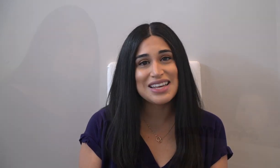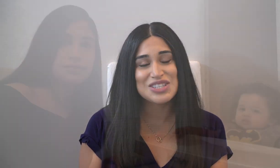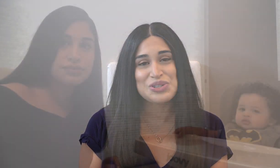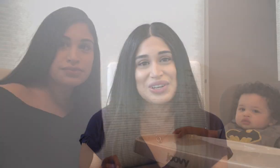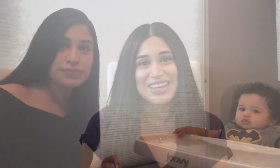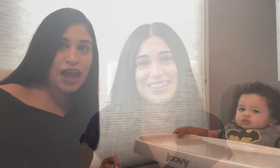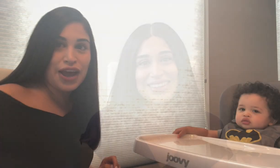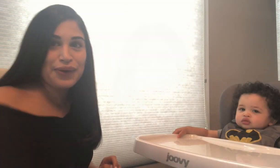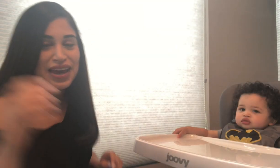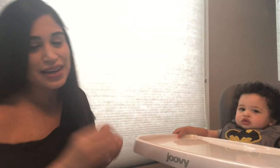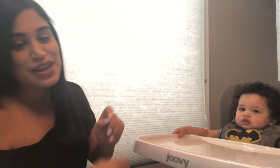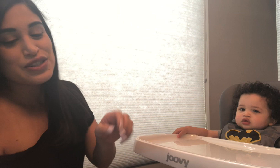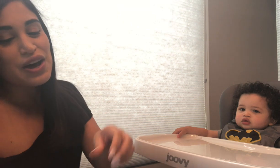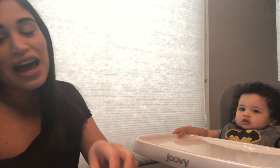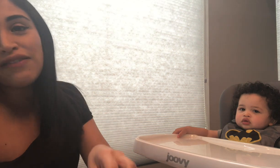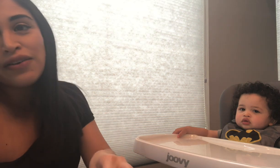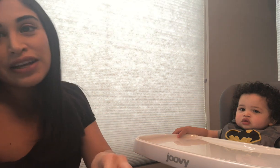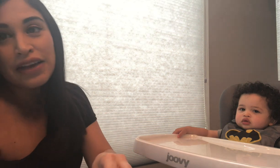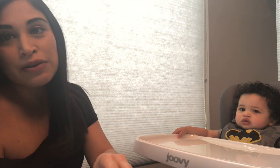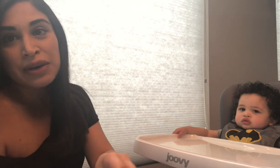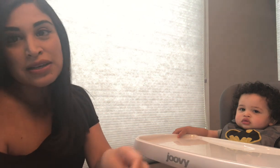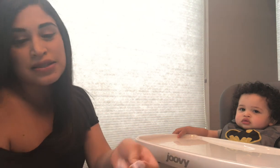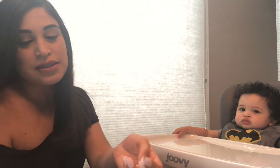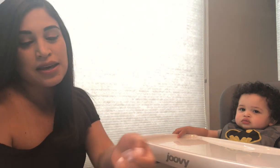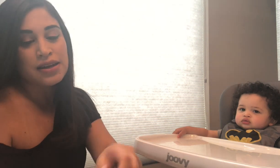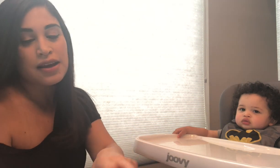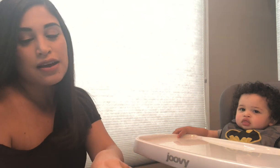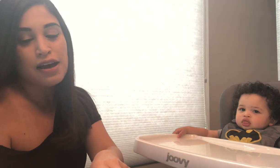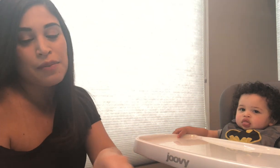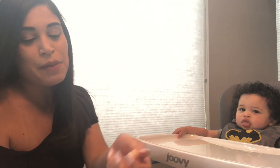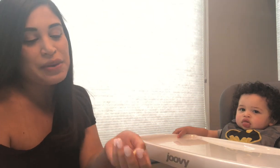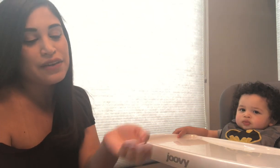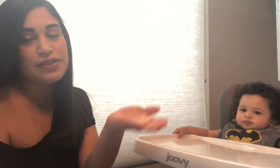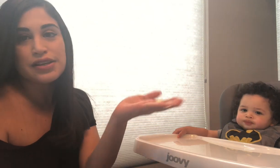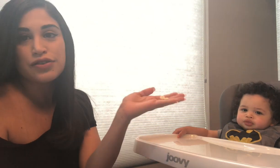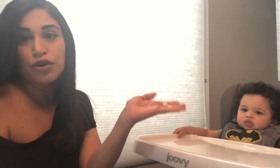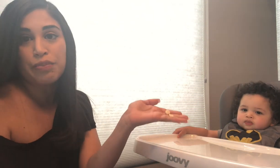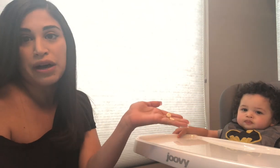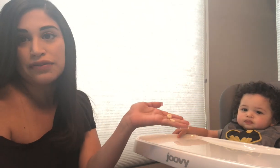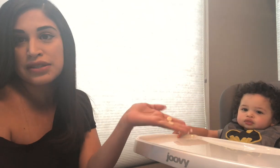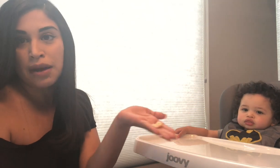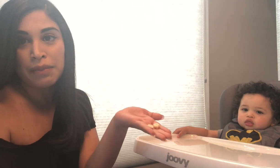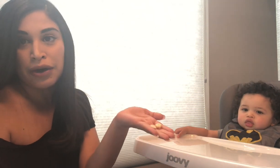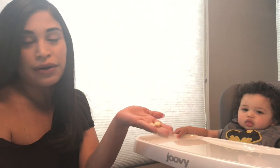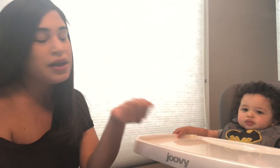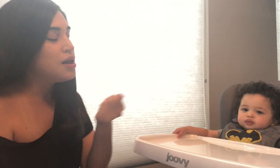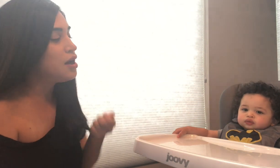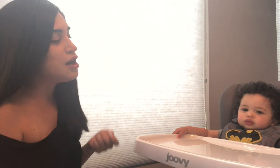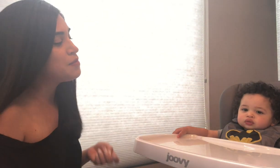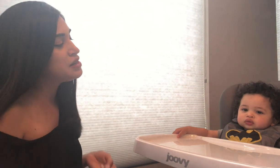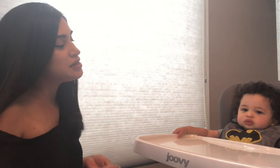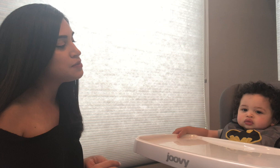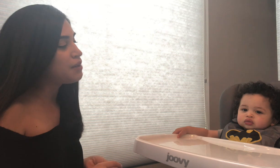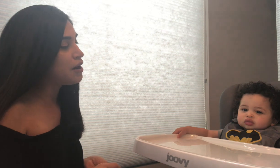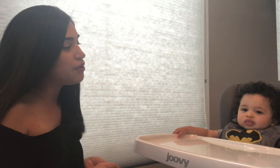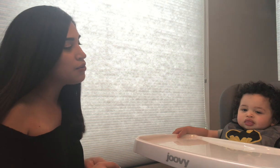guys enjoy it. Okay, so I've already given my son a bit of these little puffs that melt in his mouth.